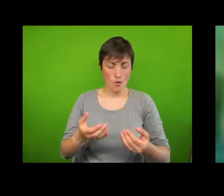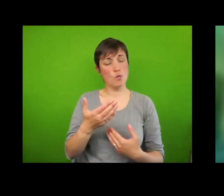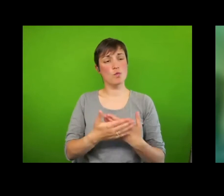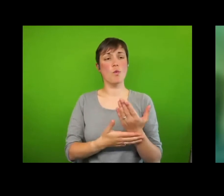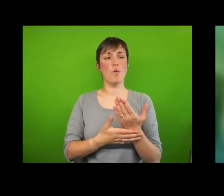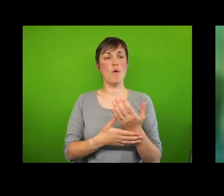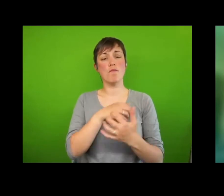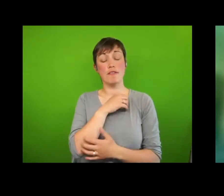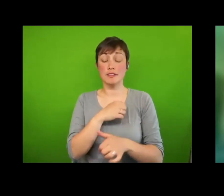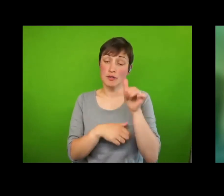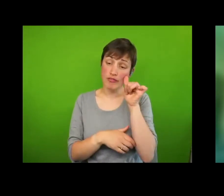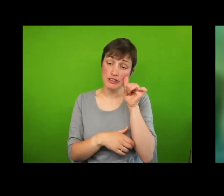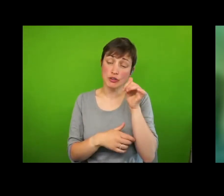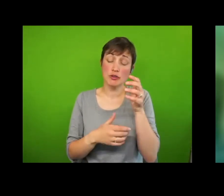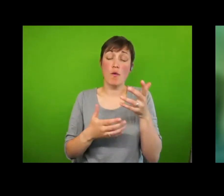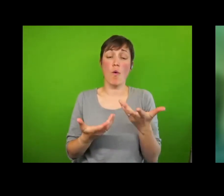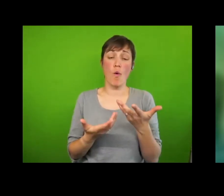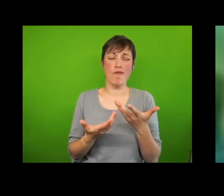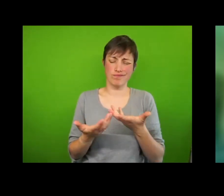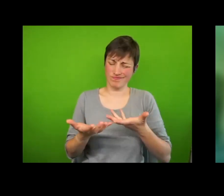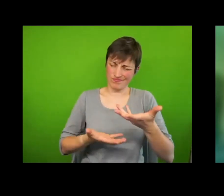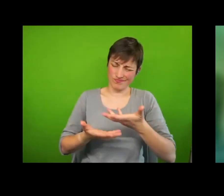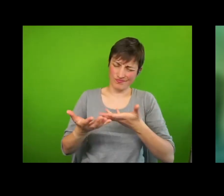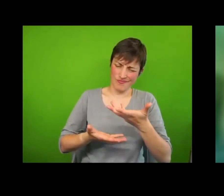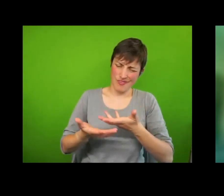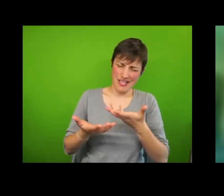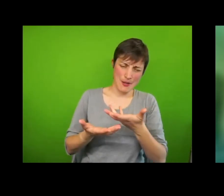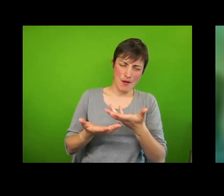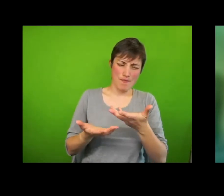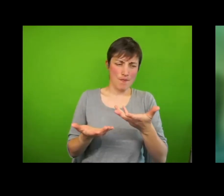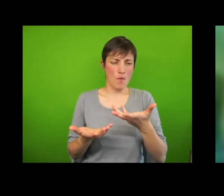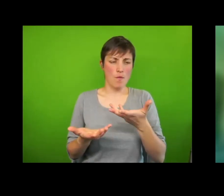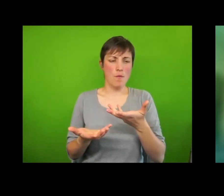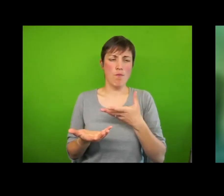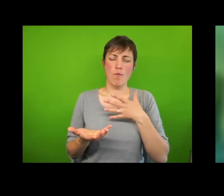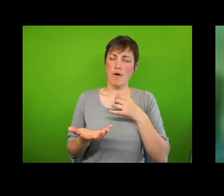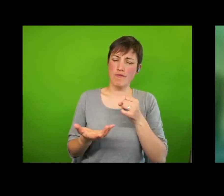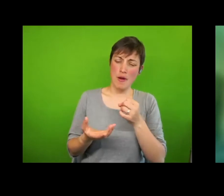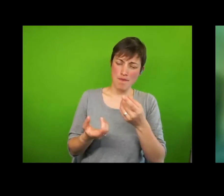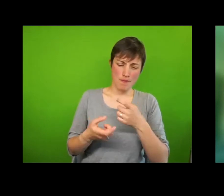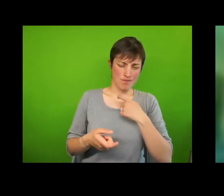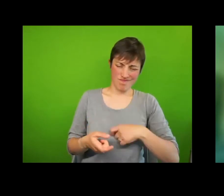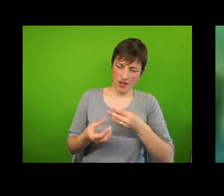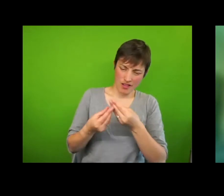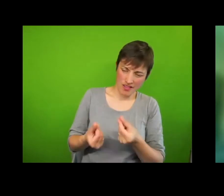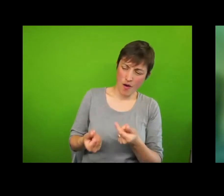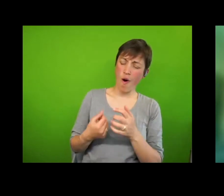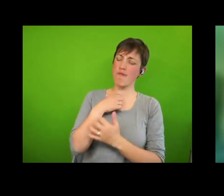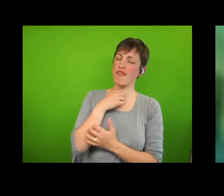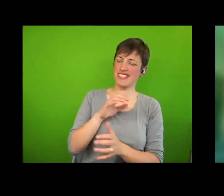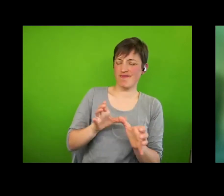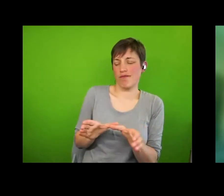-narrative, which counters the dominant narrative and the dehumanisation and othering of people in poverty.